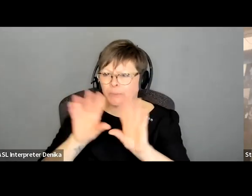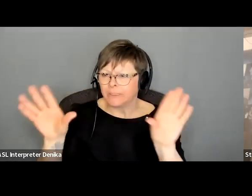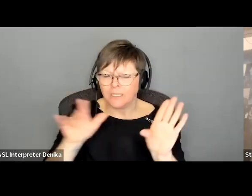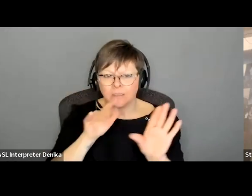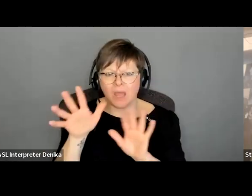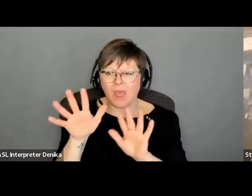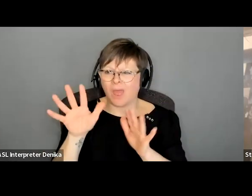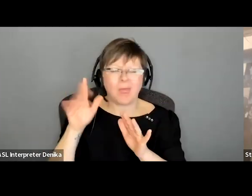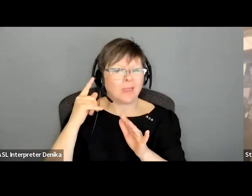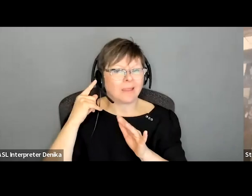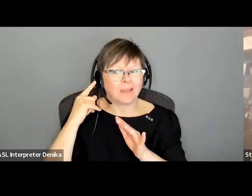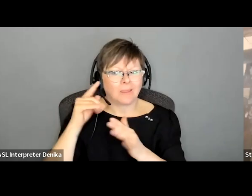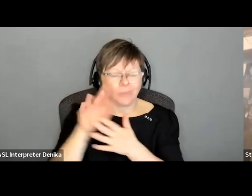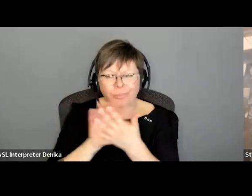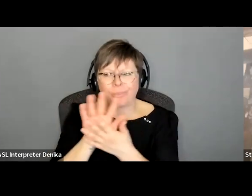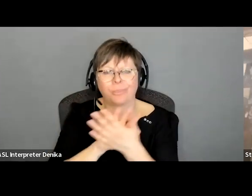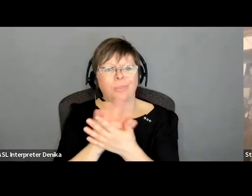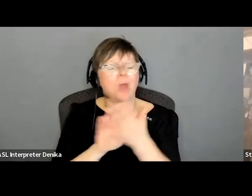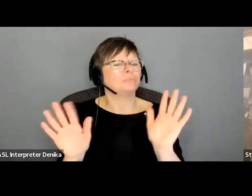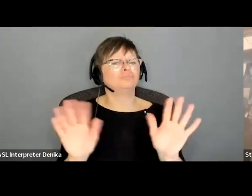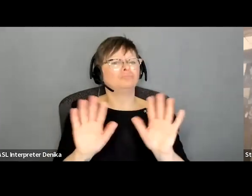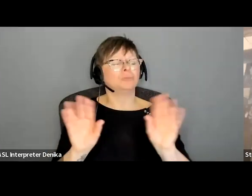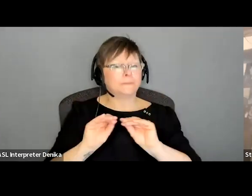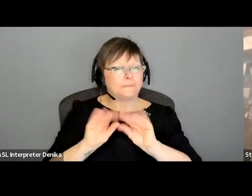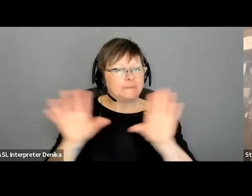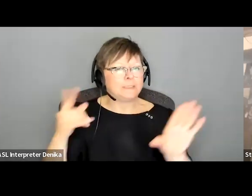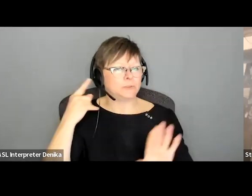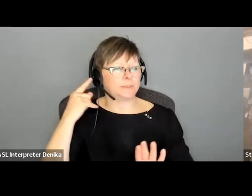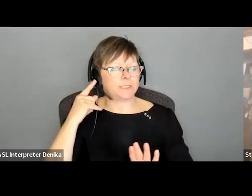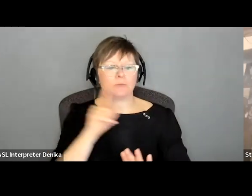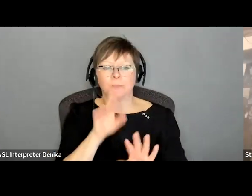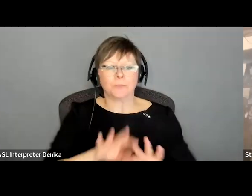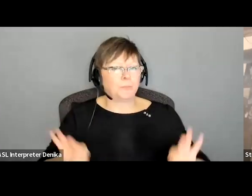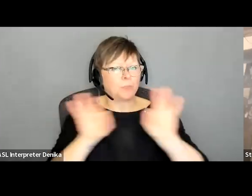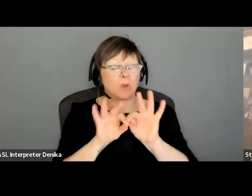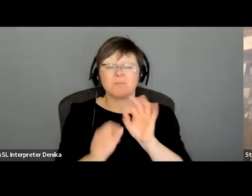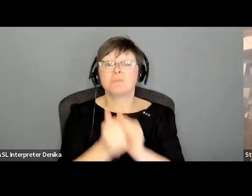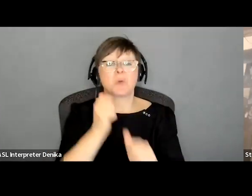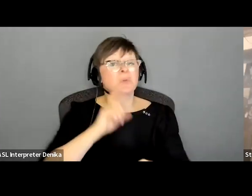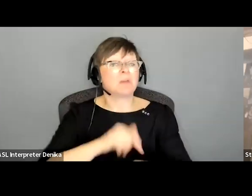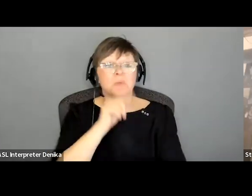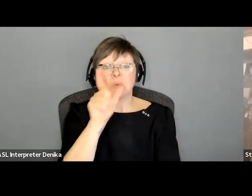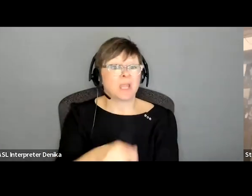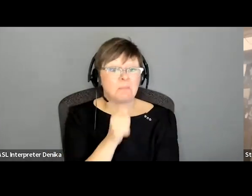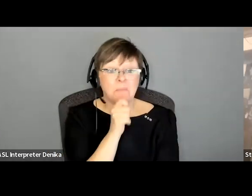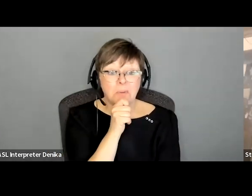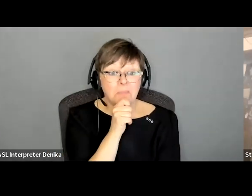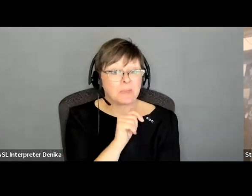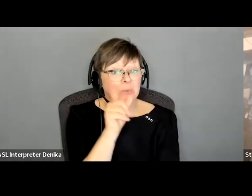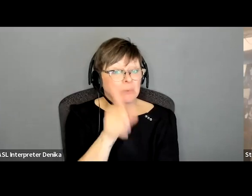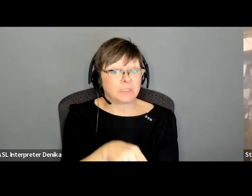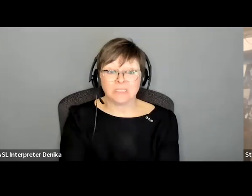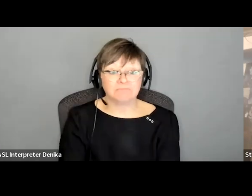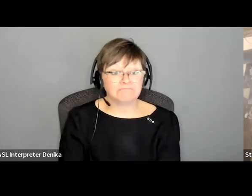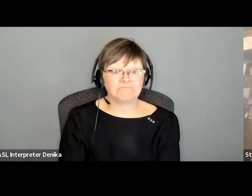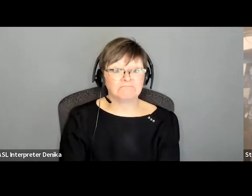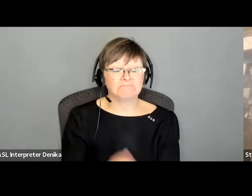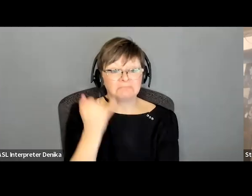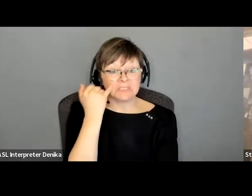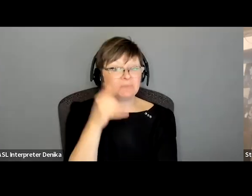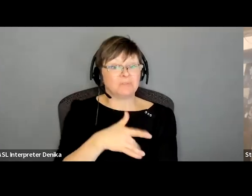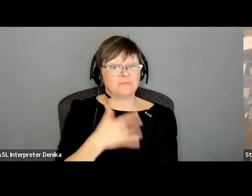sound that you're having going on there and quite often you don't need a mic so much for that if it's something you feel you really need to project